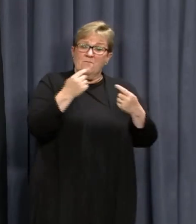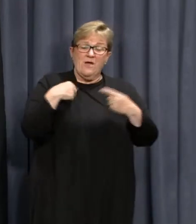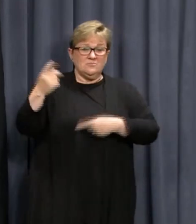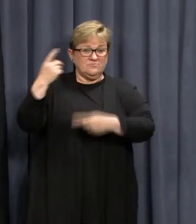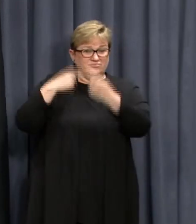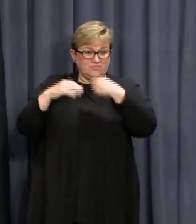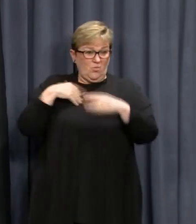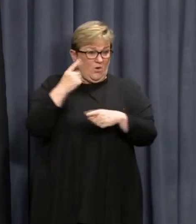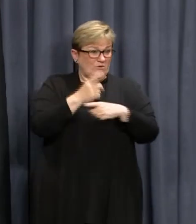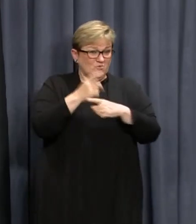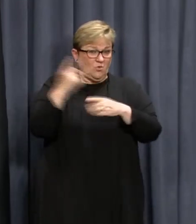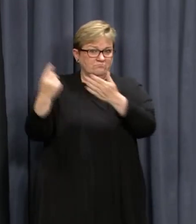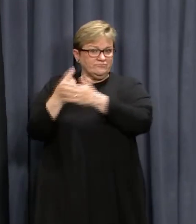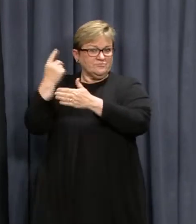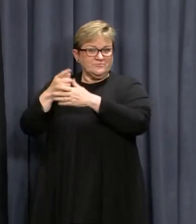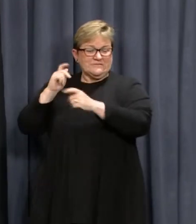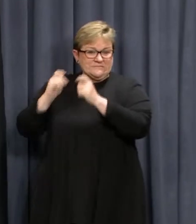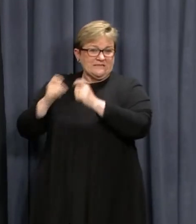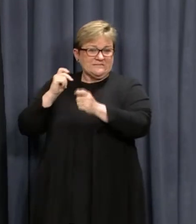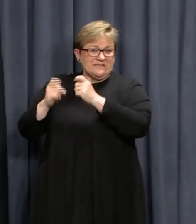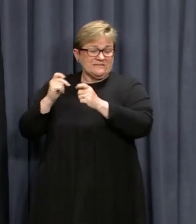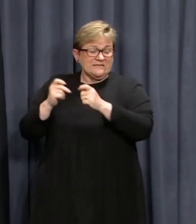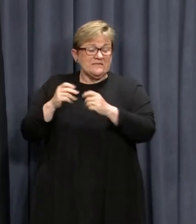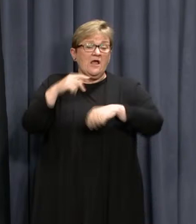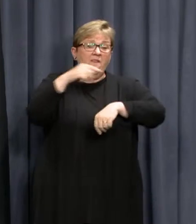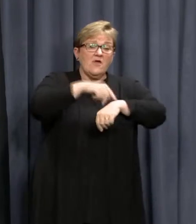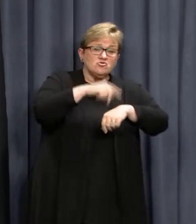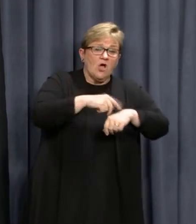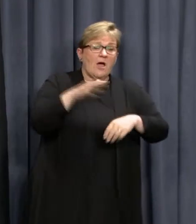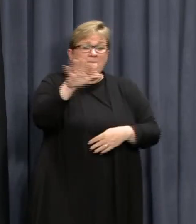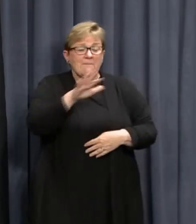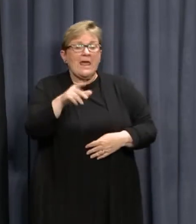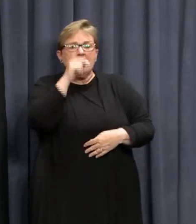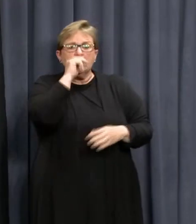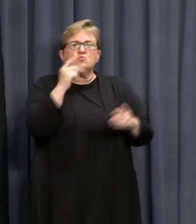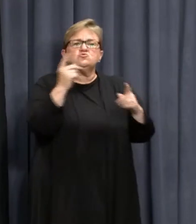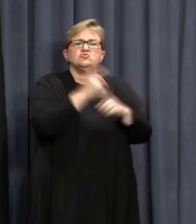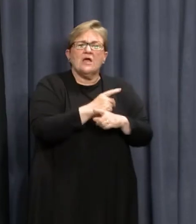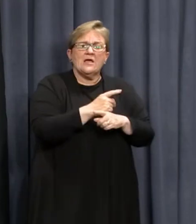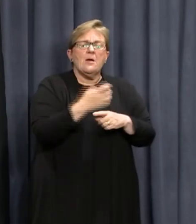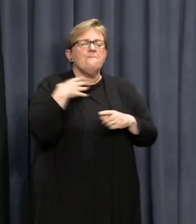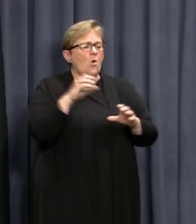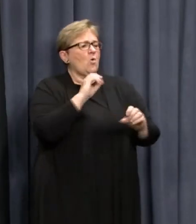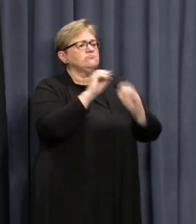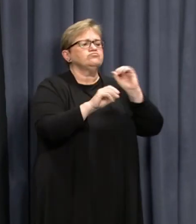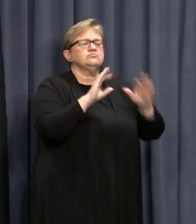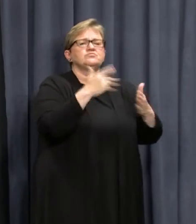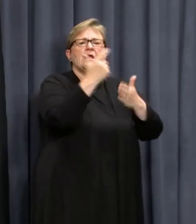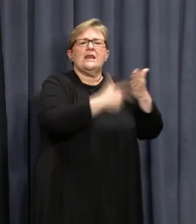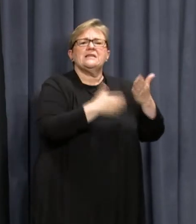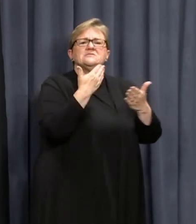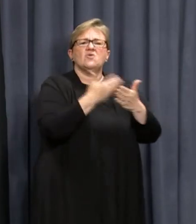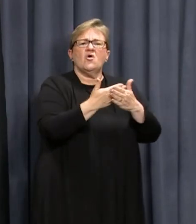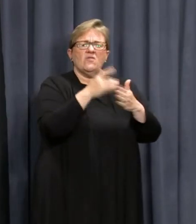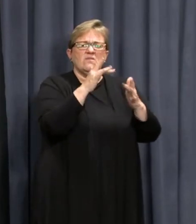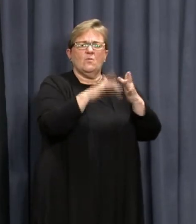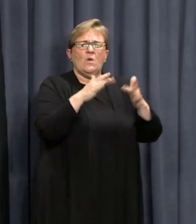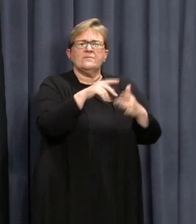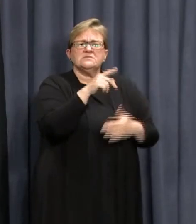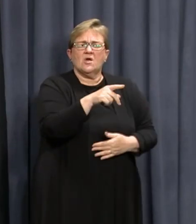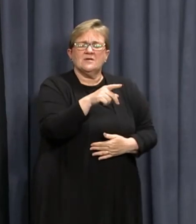through as we speak, so the locations and times could change and more will be added over time.